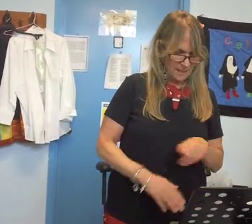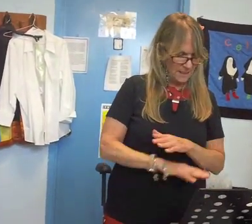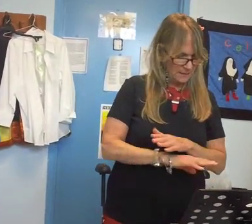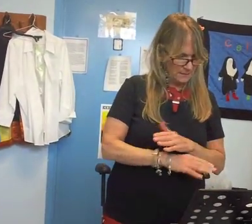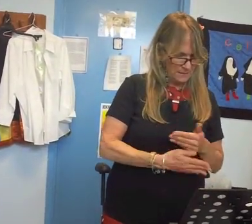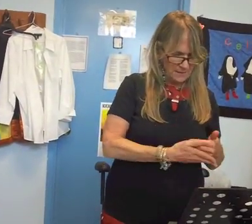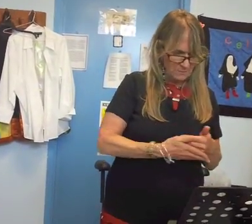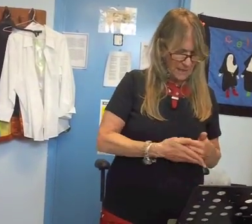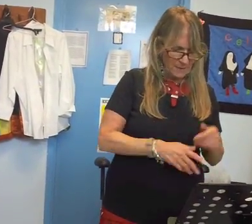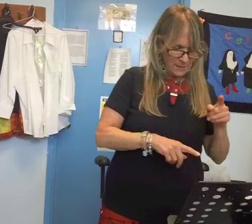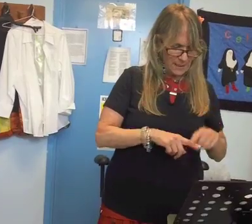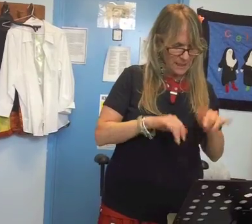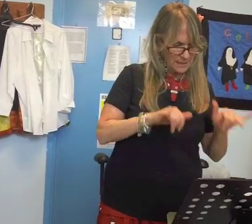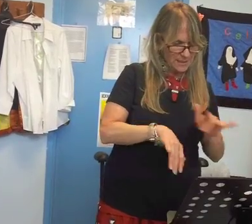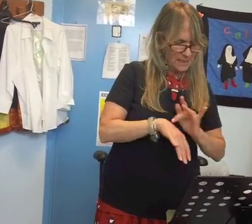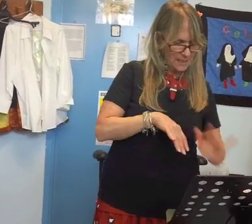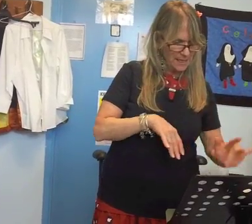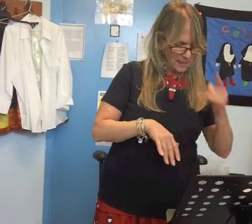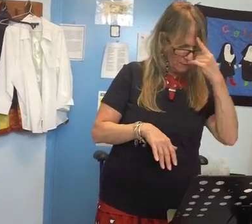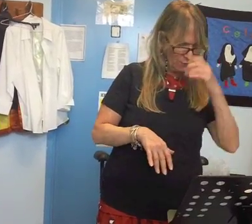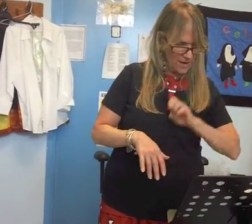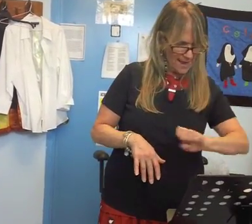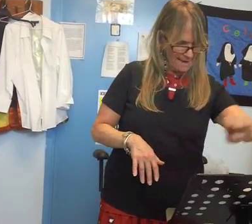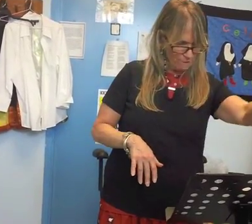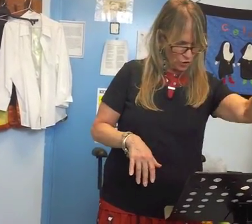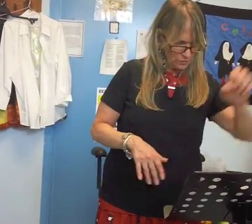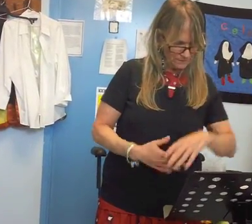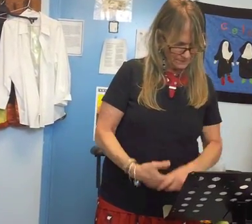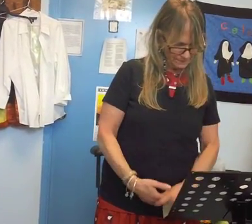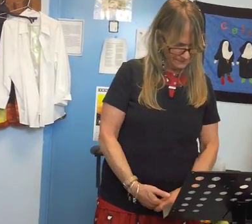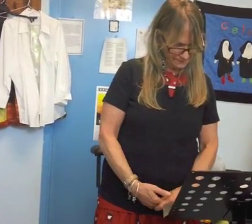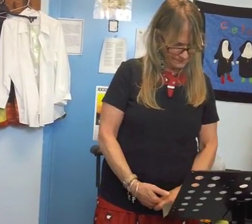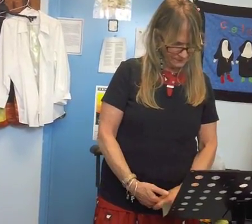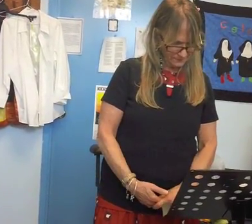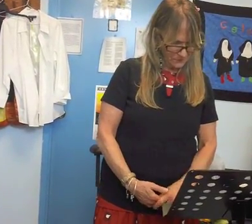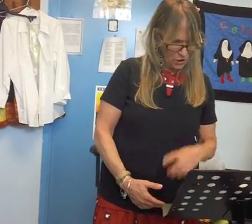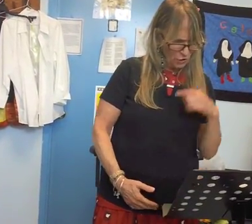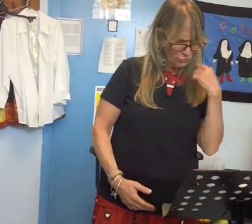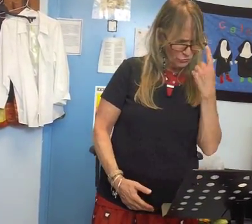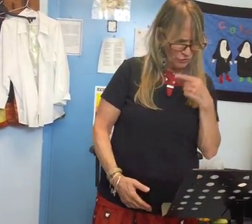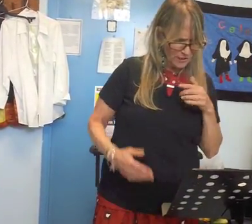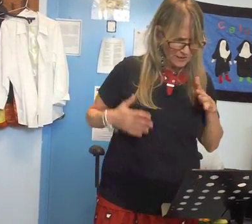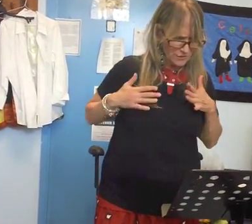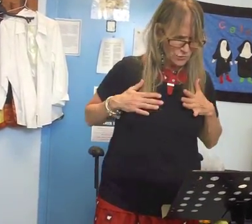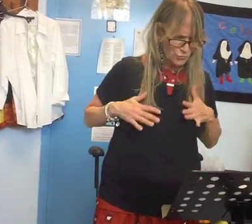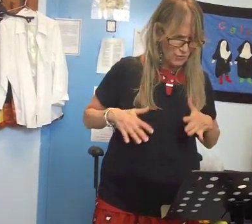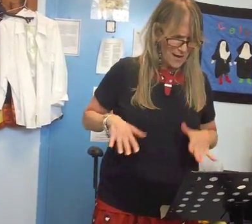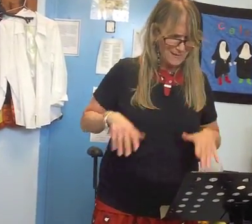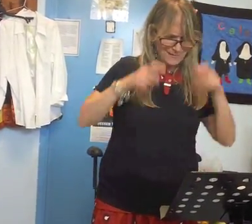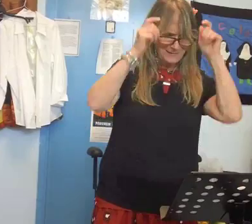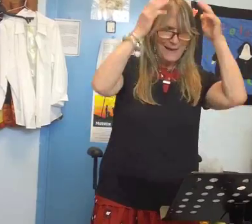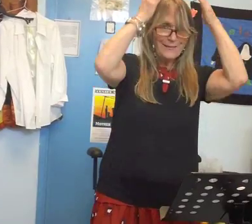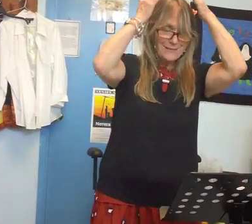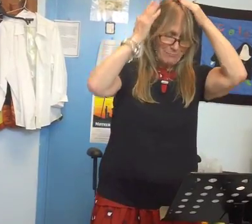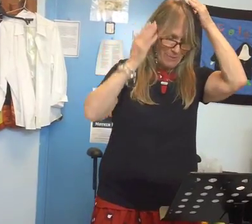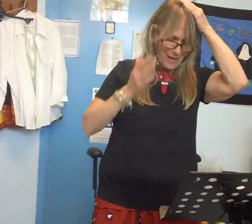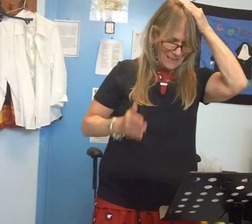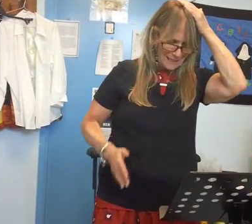this baby can't stay naked forever ever look at this dress and this bonnet